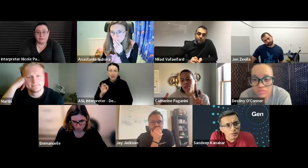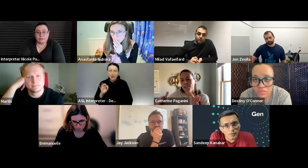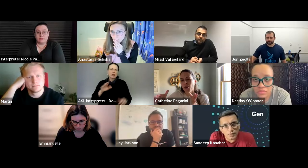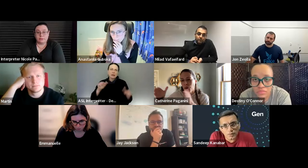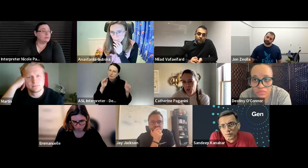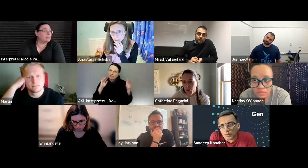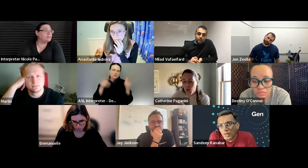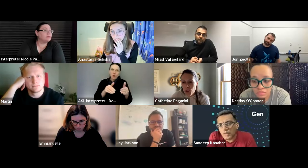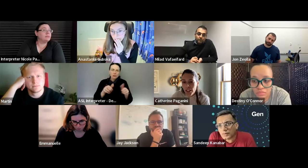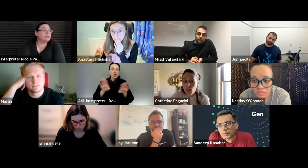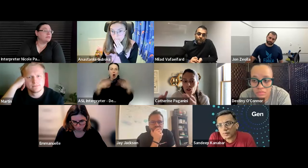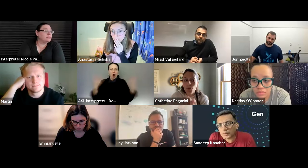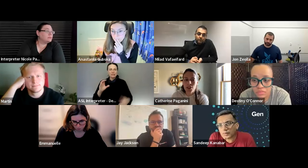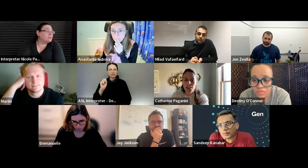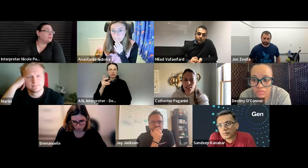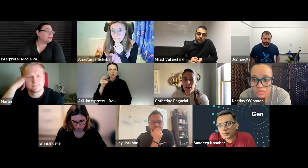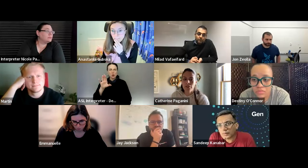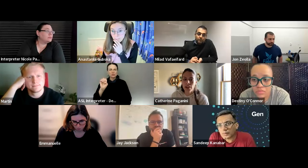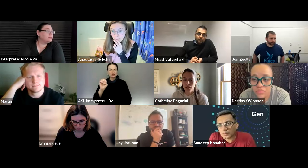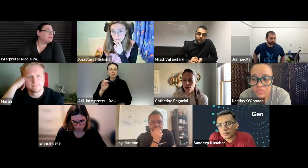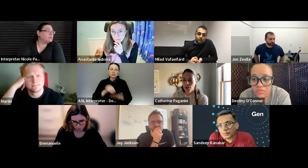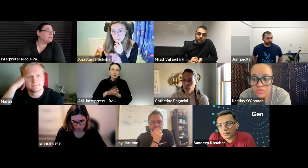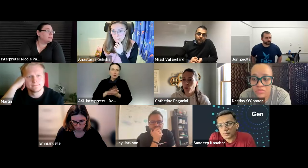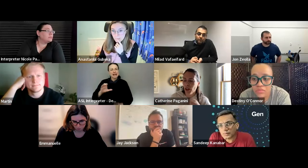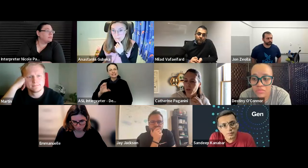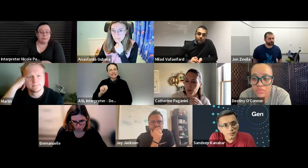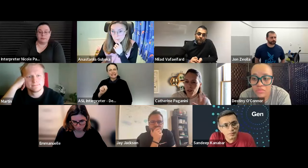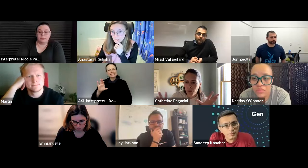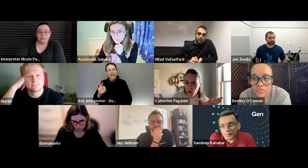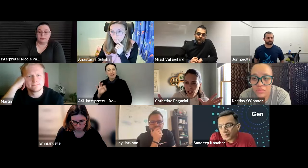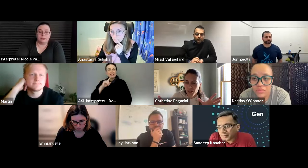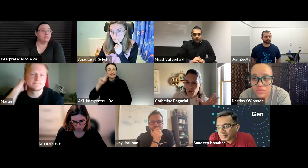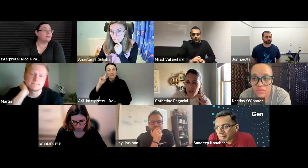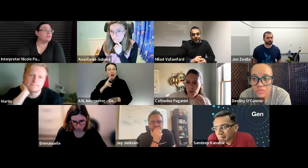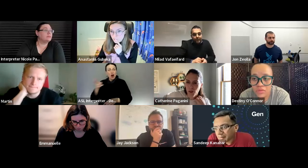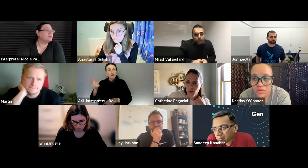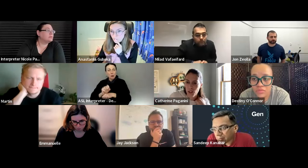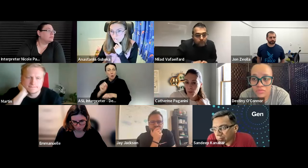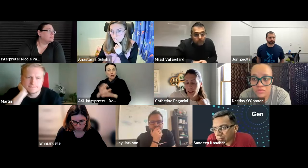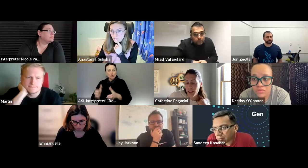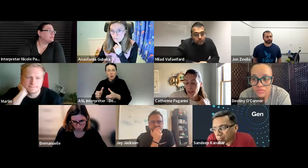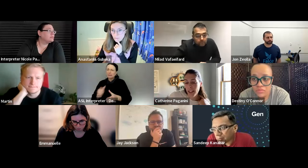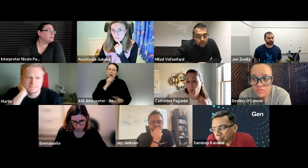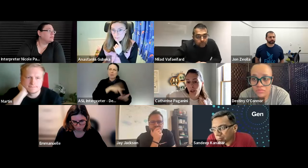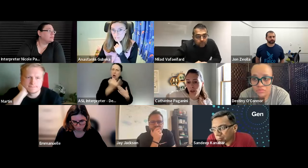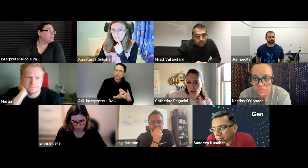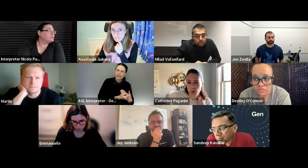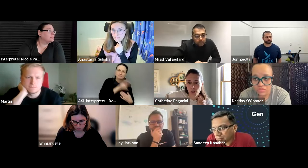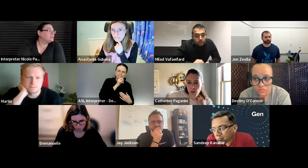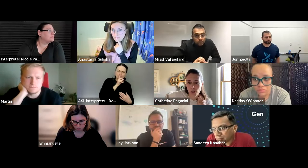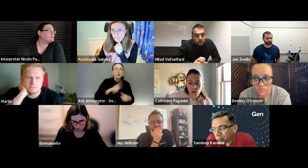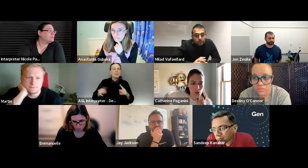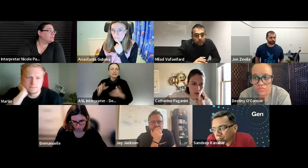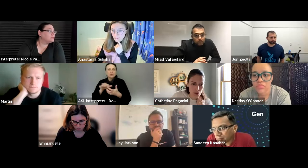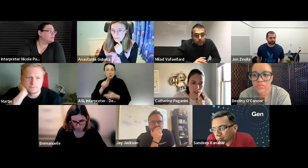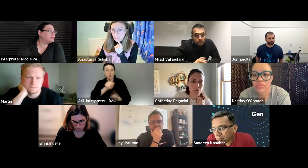towards open source projects so just put cncf deaf and hard of hearing working group it's not a project so it can be confusing but that's where you